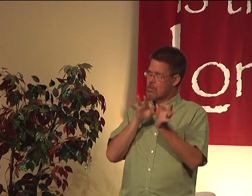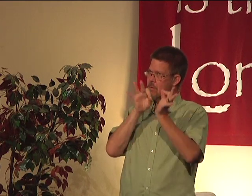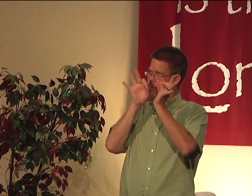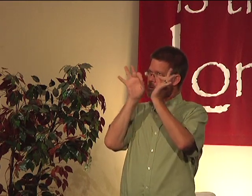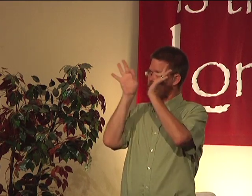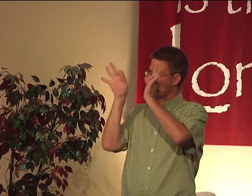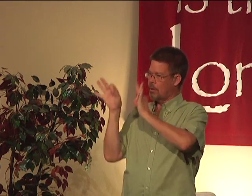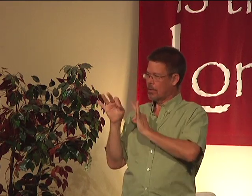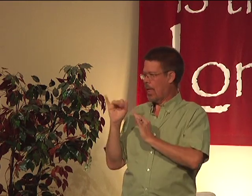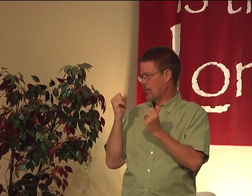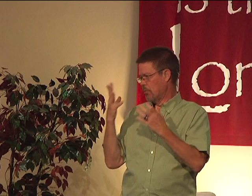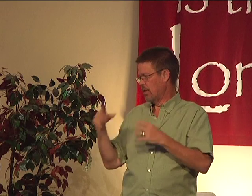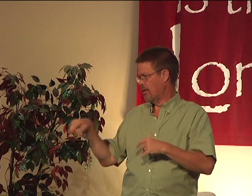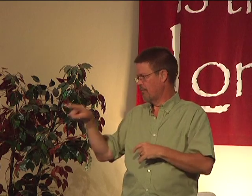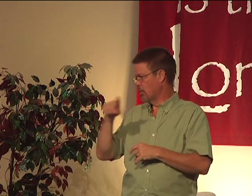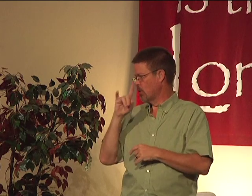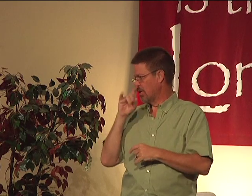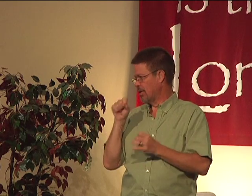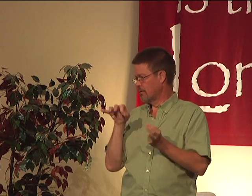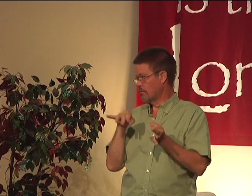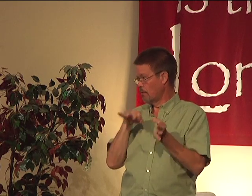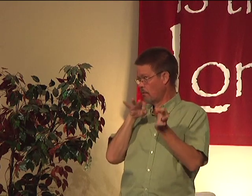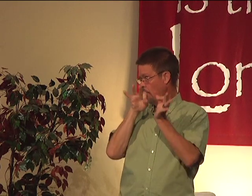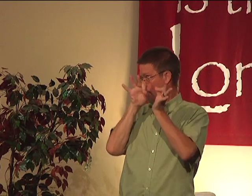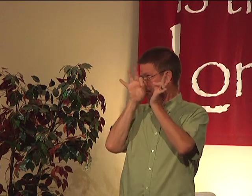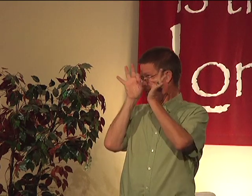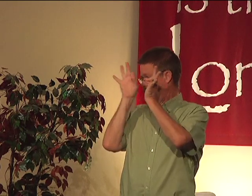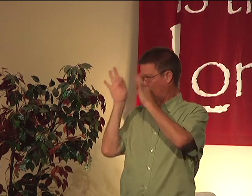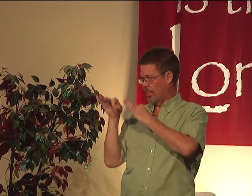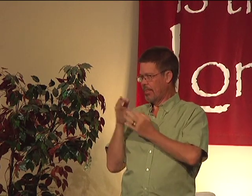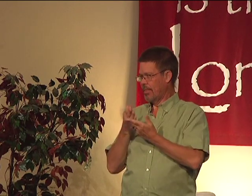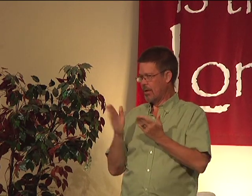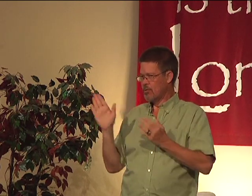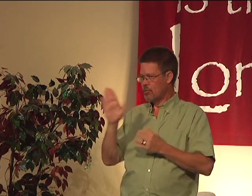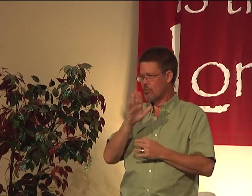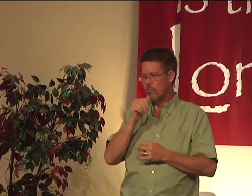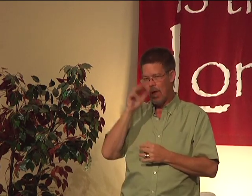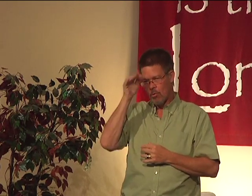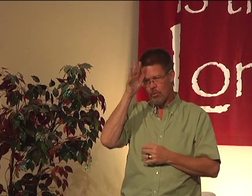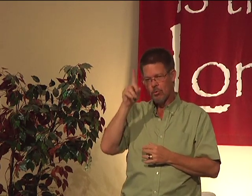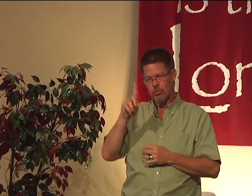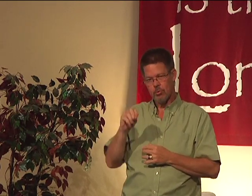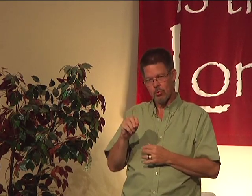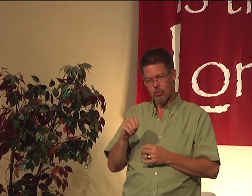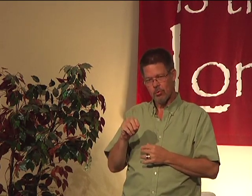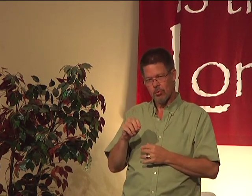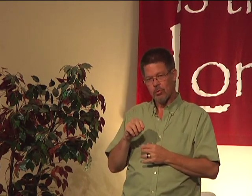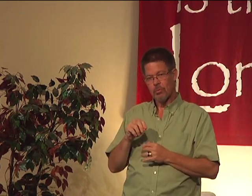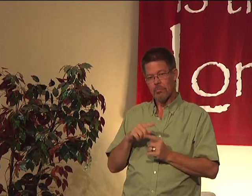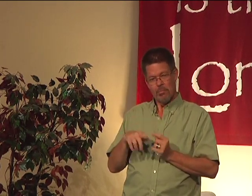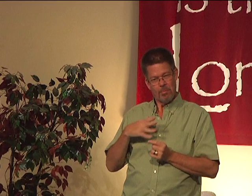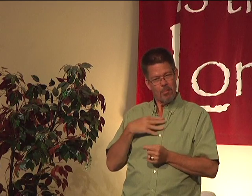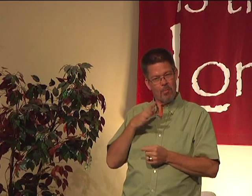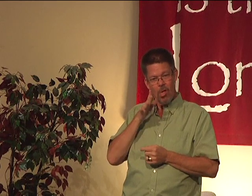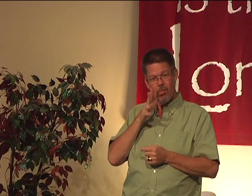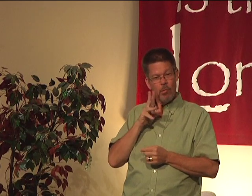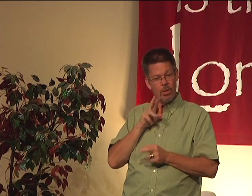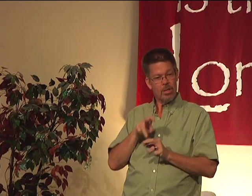and just roll my eyes like many of you kids do. I think your parents do. But